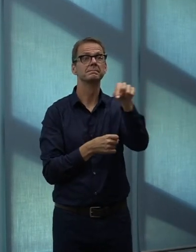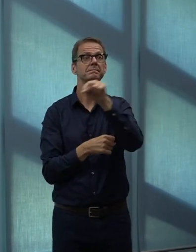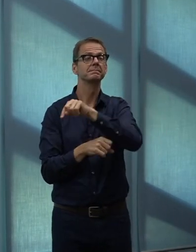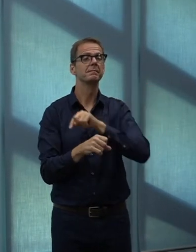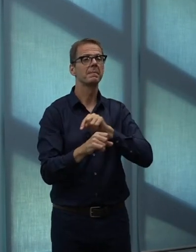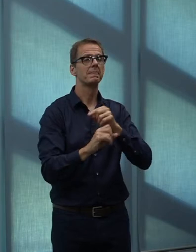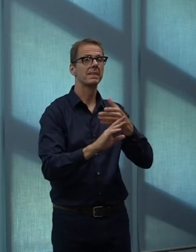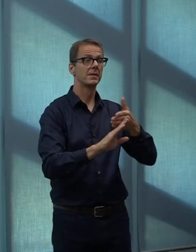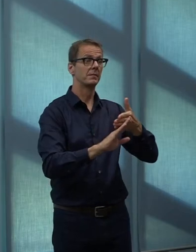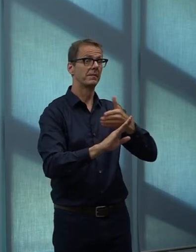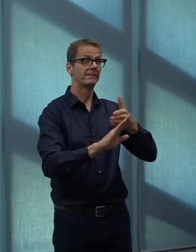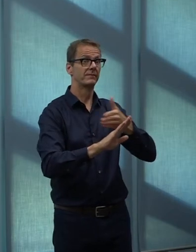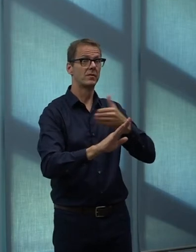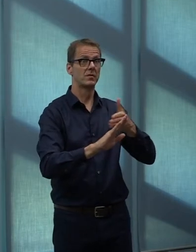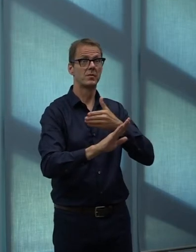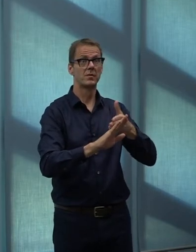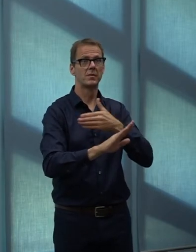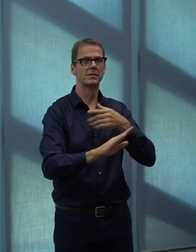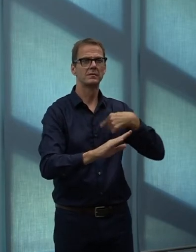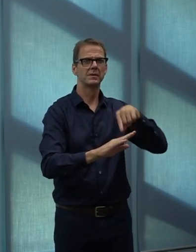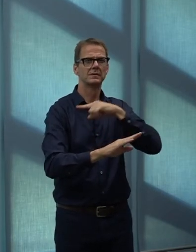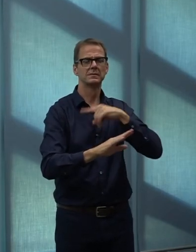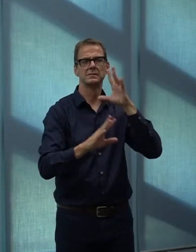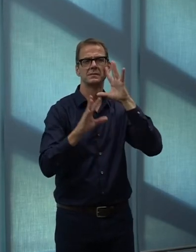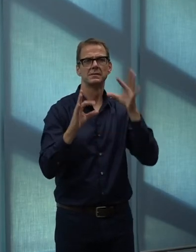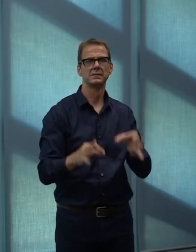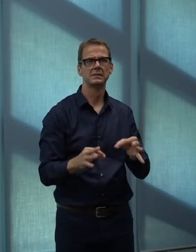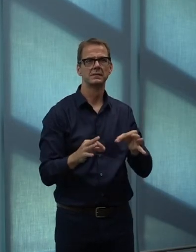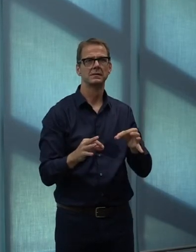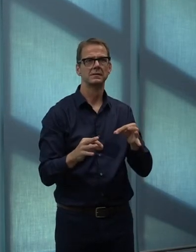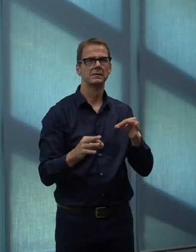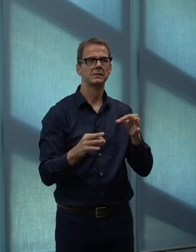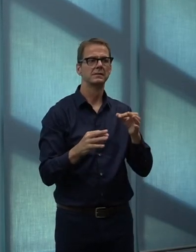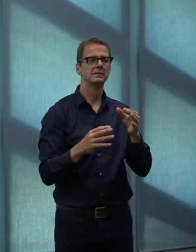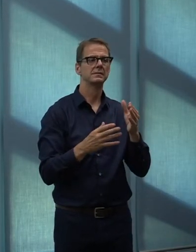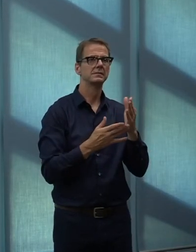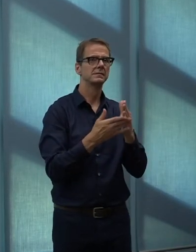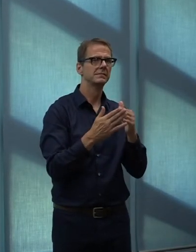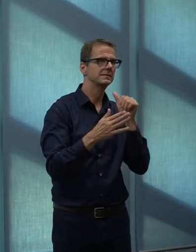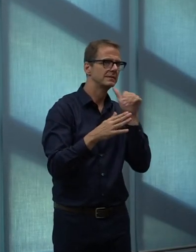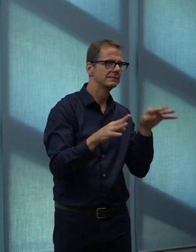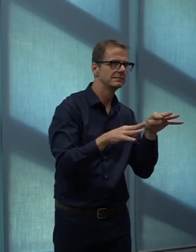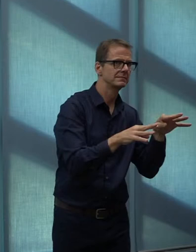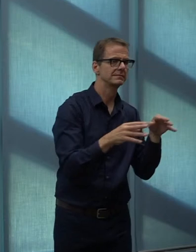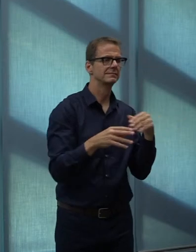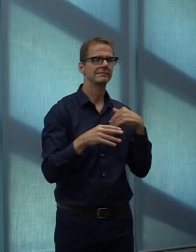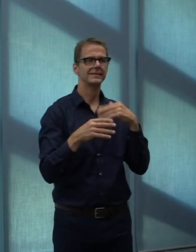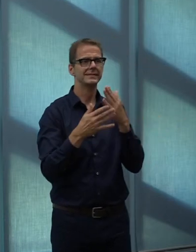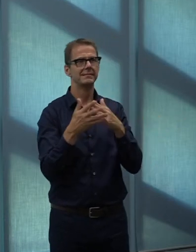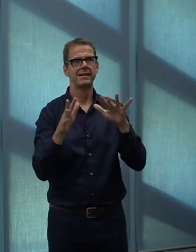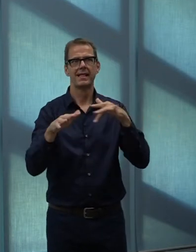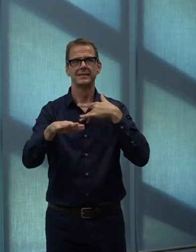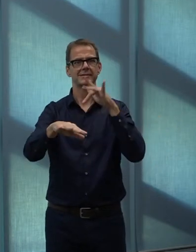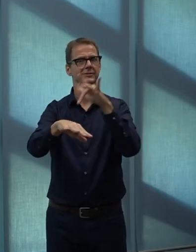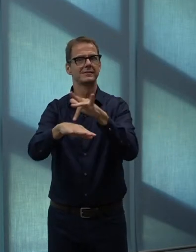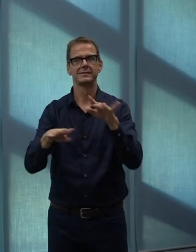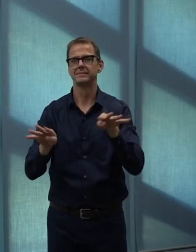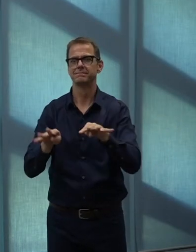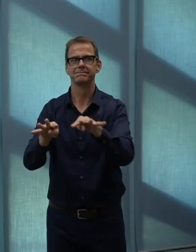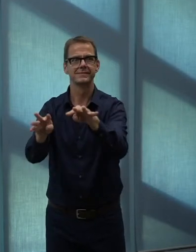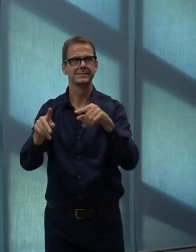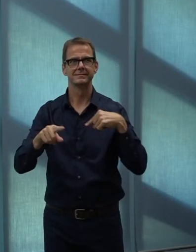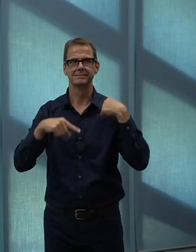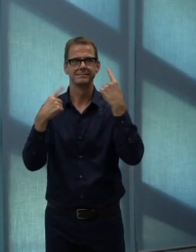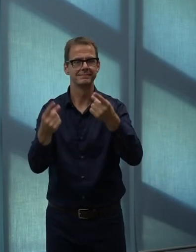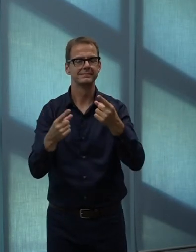will be some of the first ones that we're attending to, those that haven't had any mowing at all. We are maintaining the existing level of service